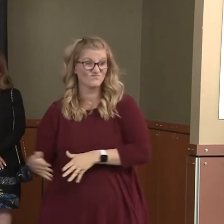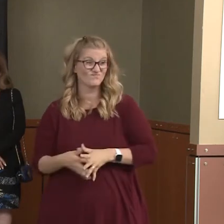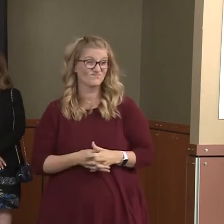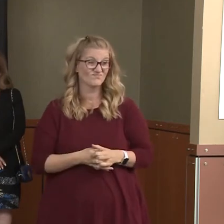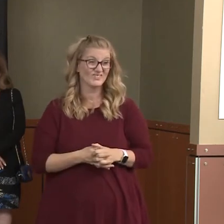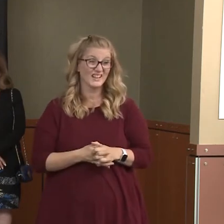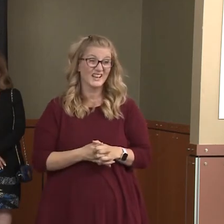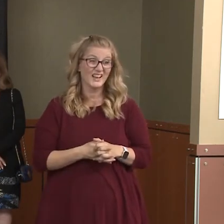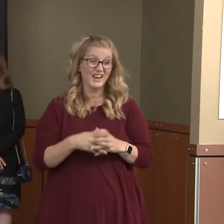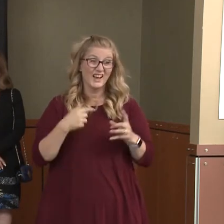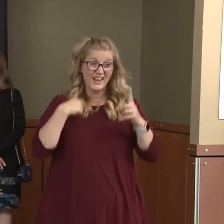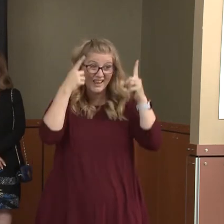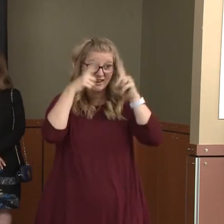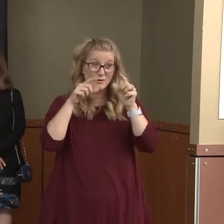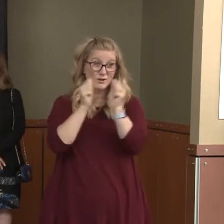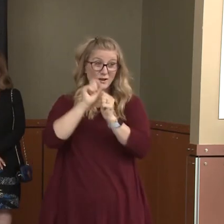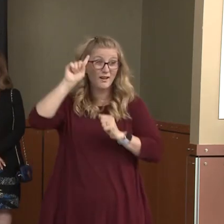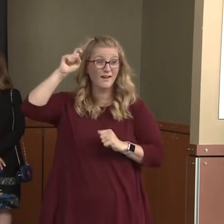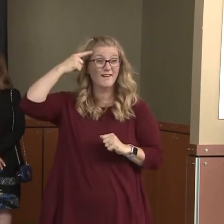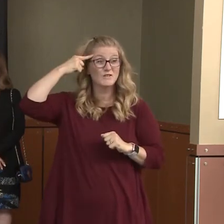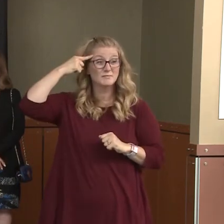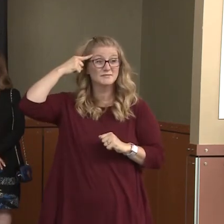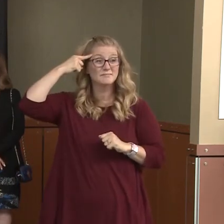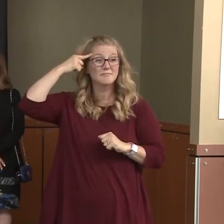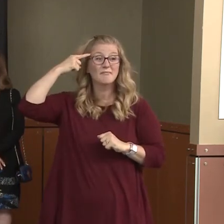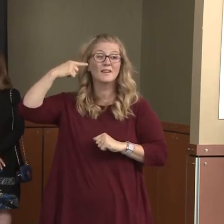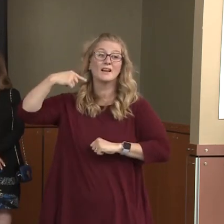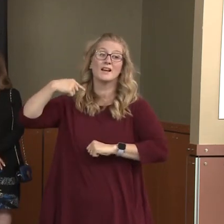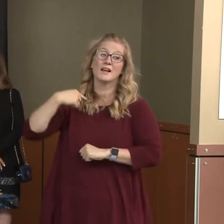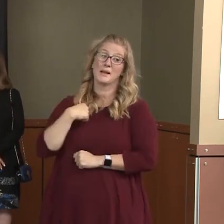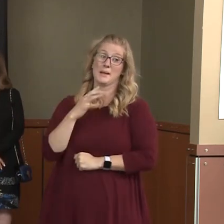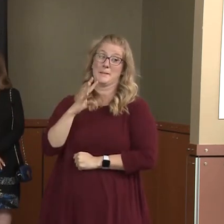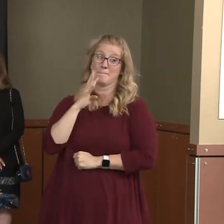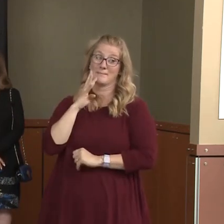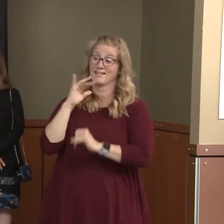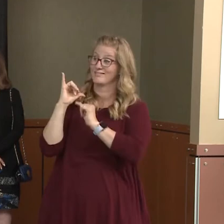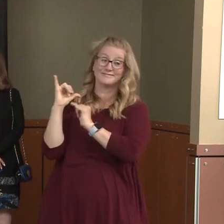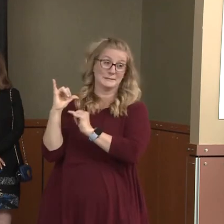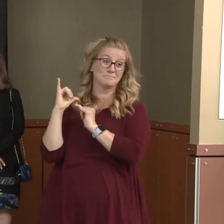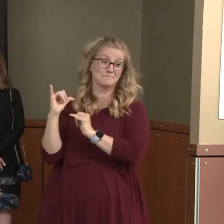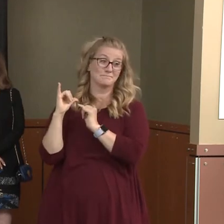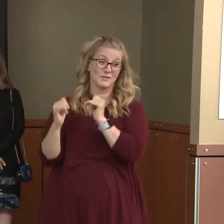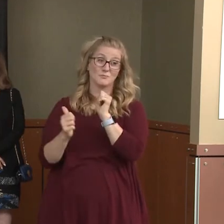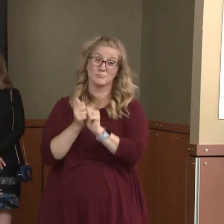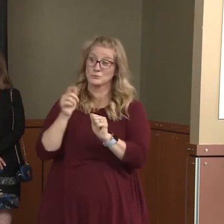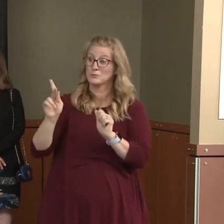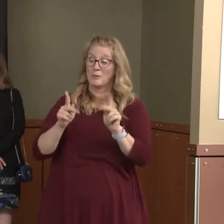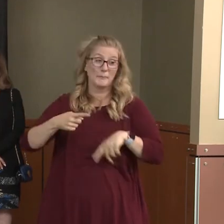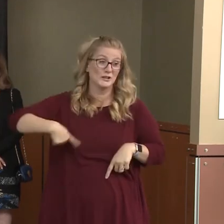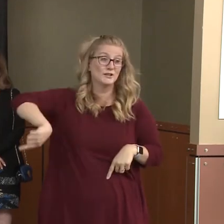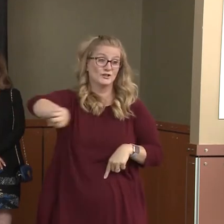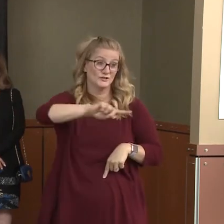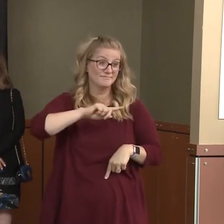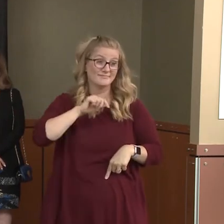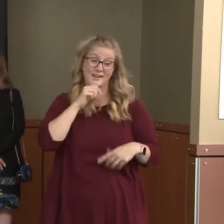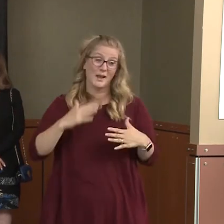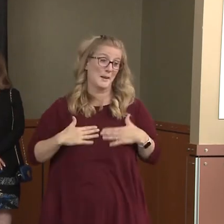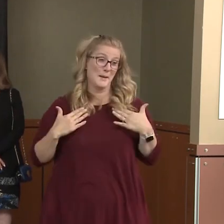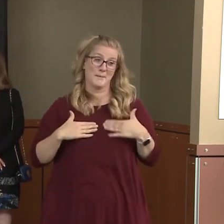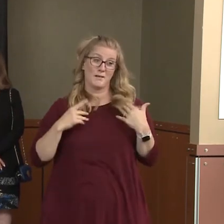think I speak for the majority of the people up here to say that we were not happy with the message that we got from him yesterday,